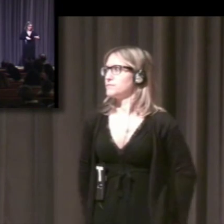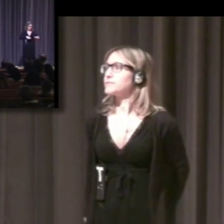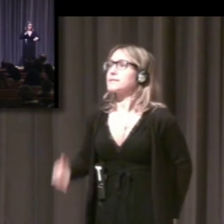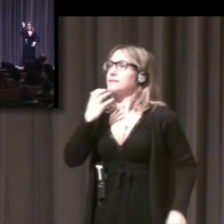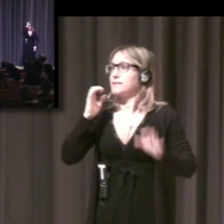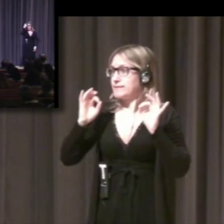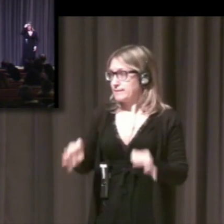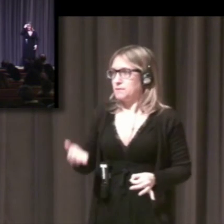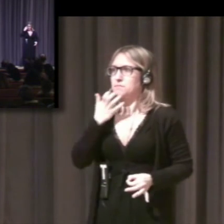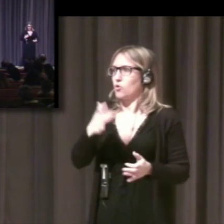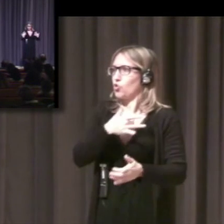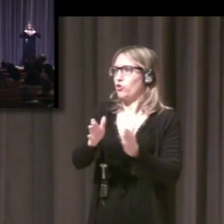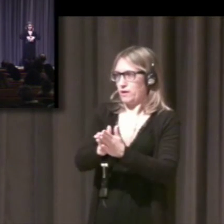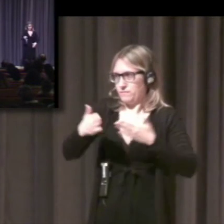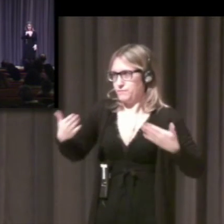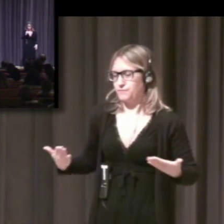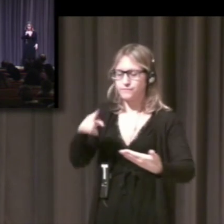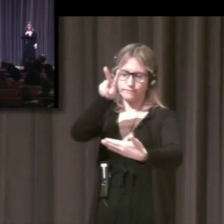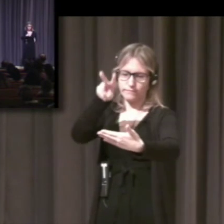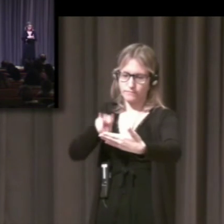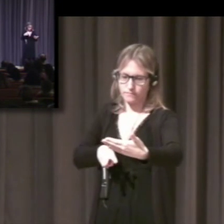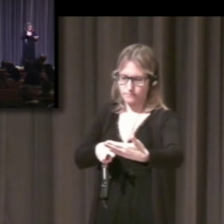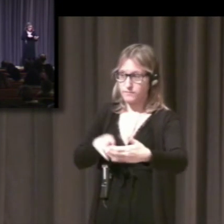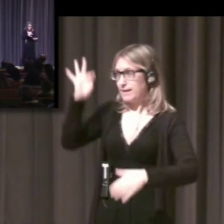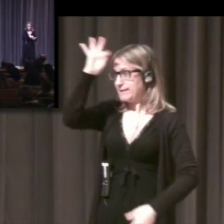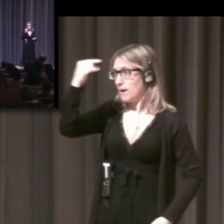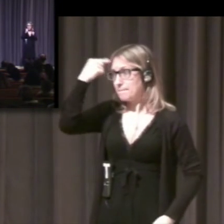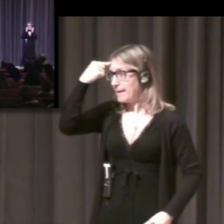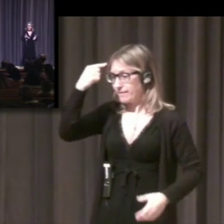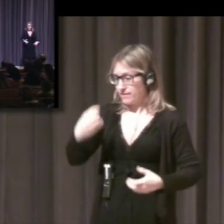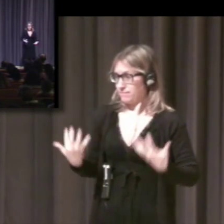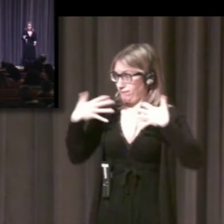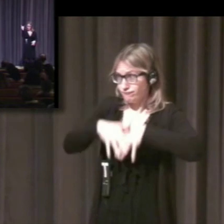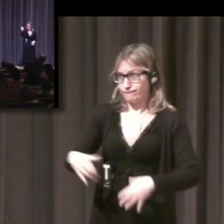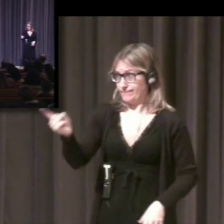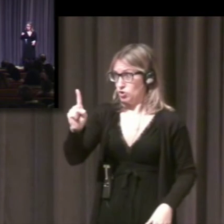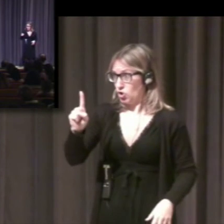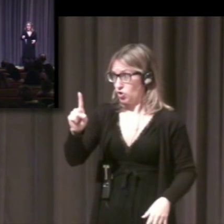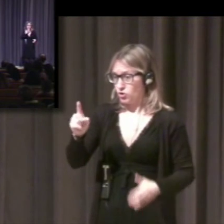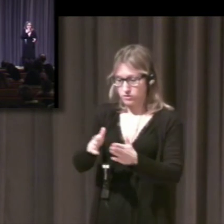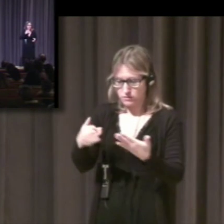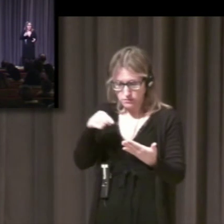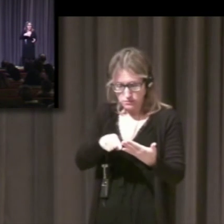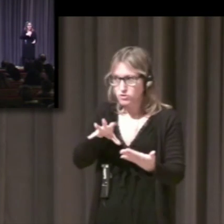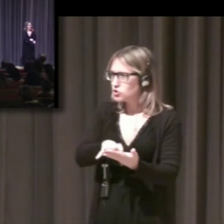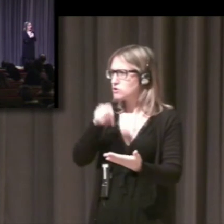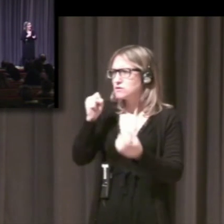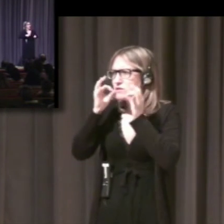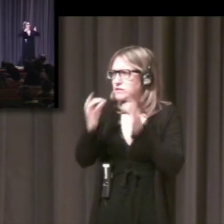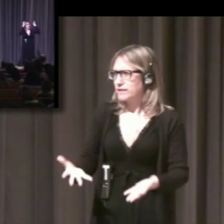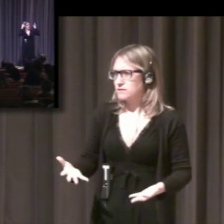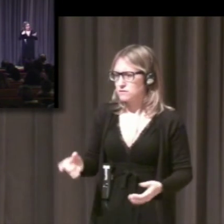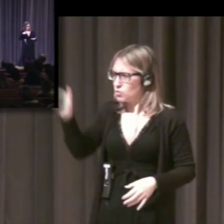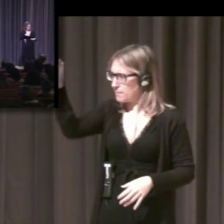story is interesting. You don't know why somebody's surprised at something. Because you know it, so why don't they know it? So you don't get